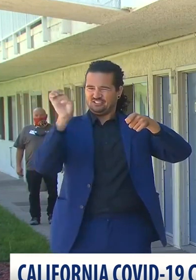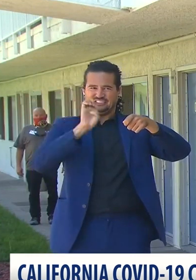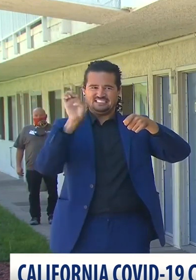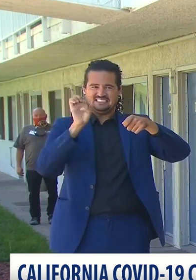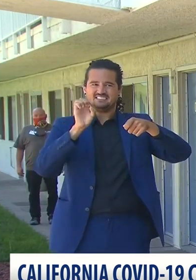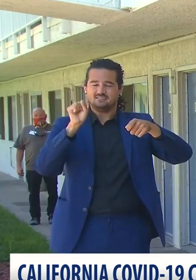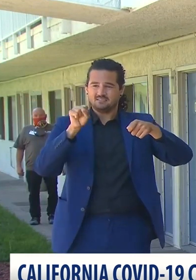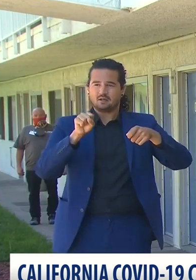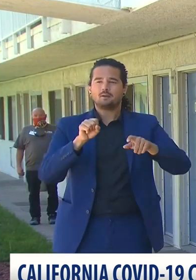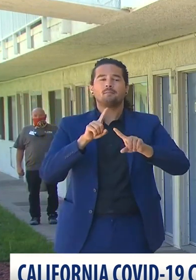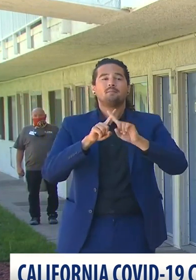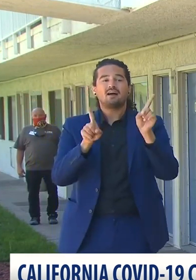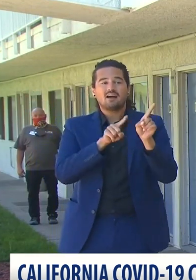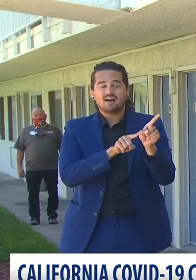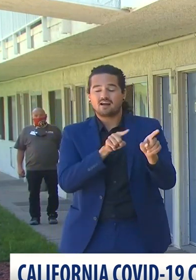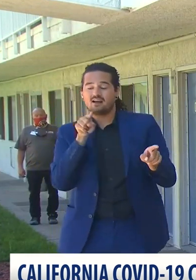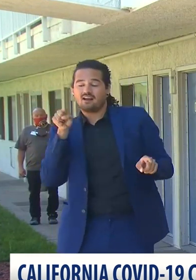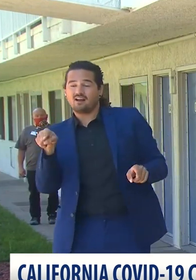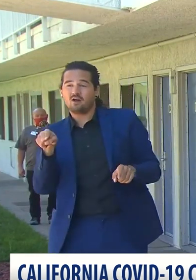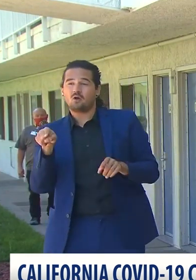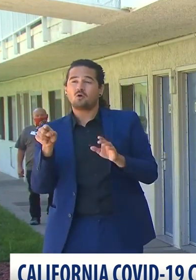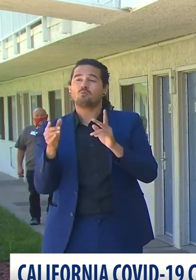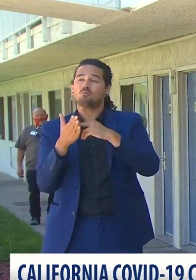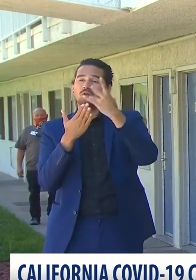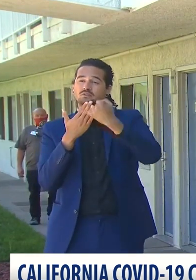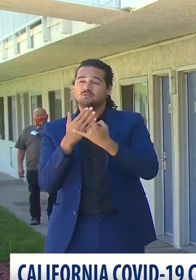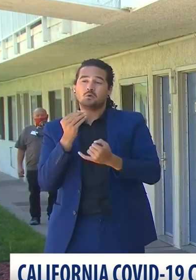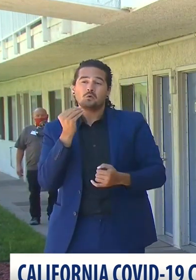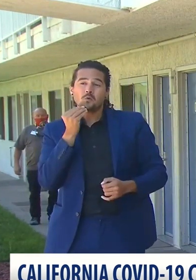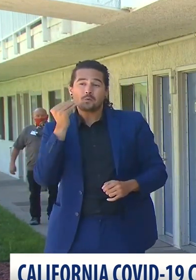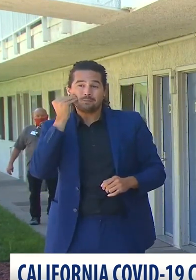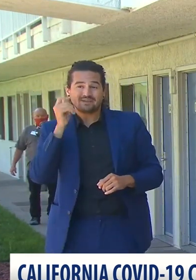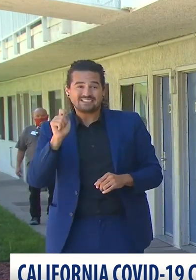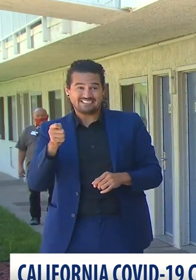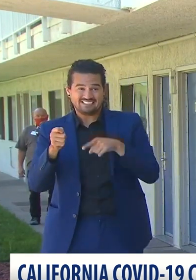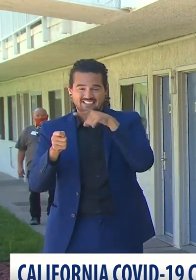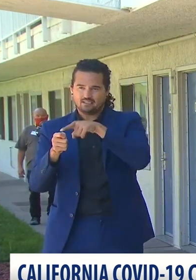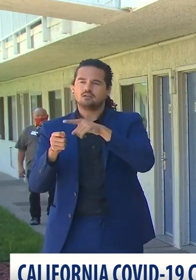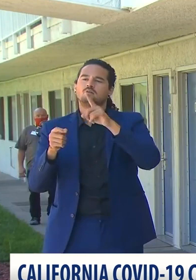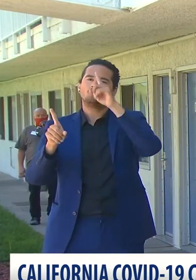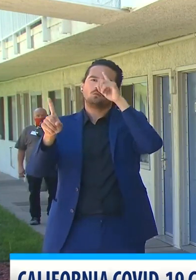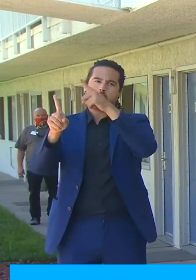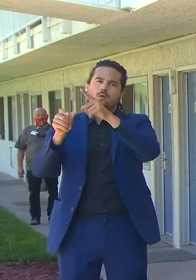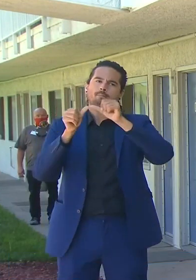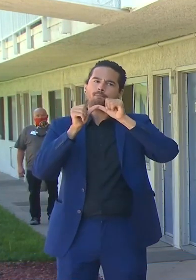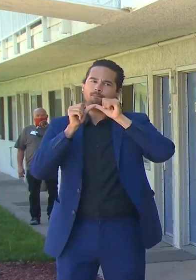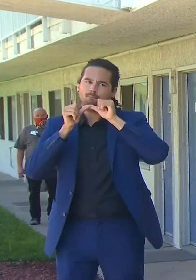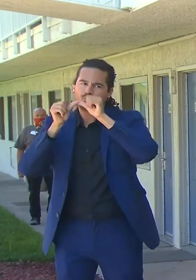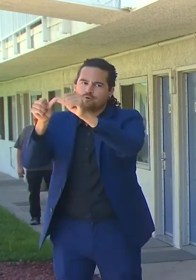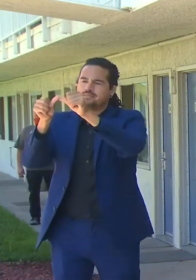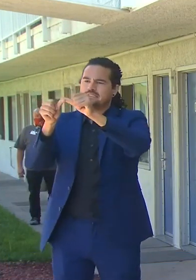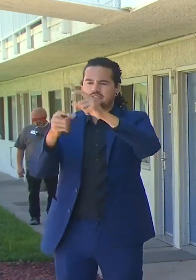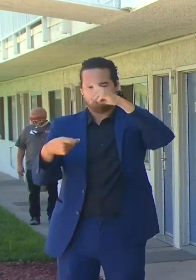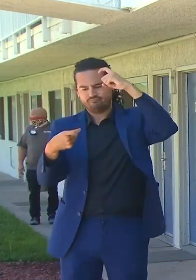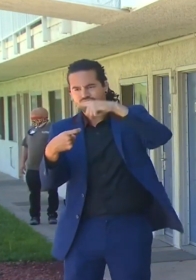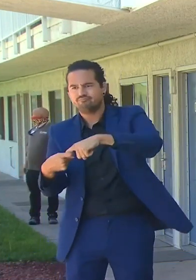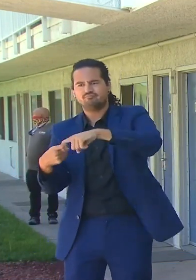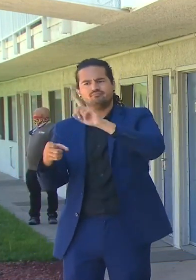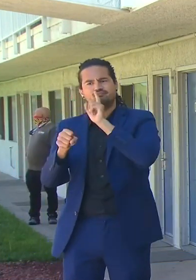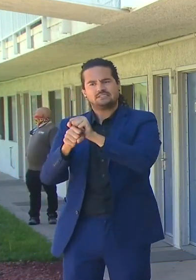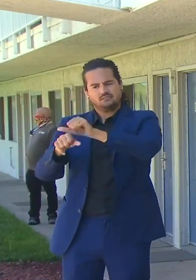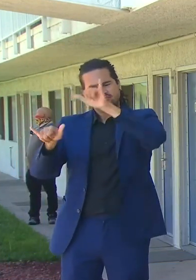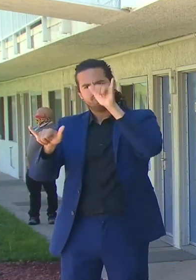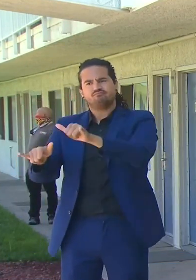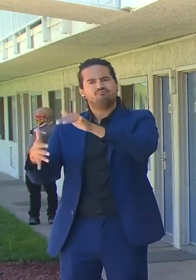,000 hotel rooms for its Project Room Key, which helps to shelter the homeless during the pandemic. Governor Newsom says this resulted